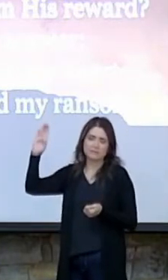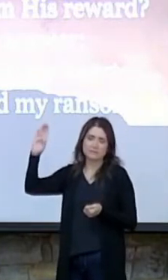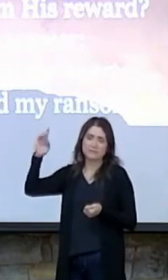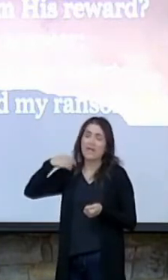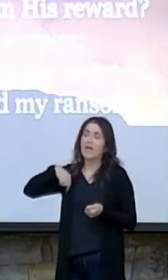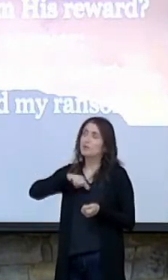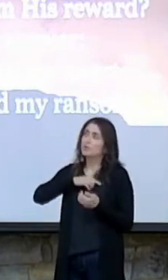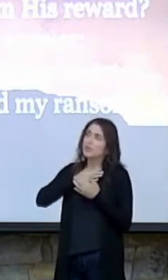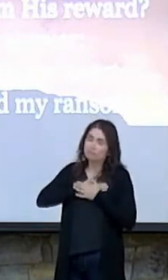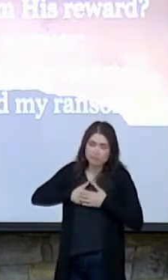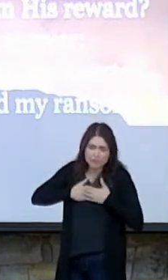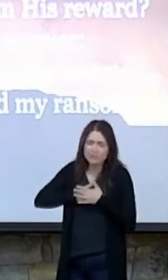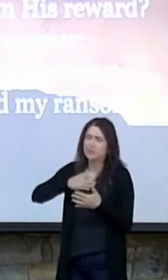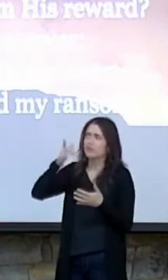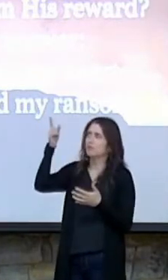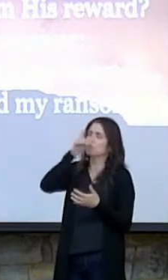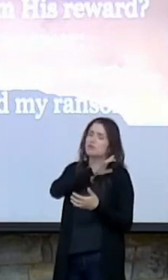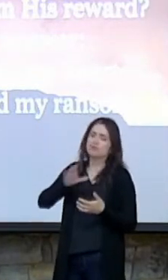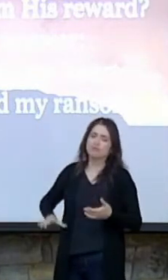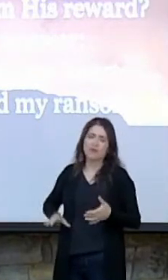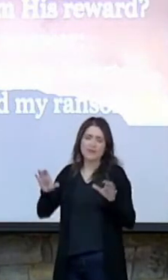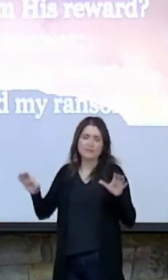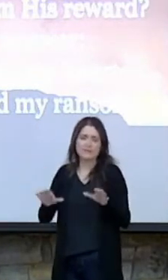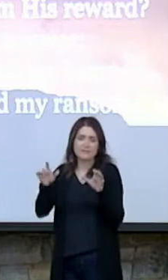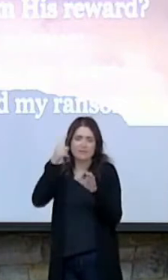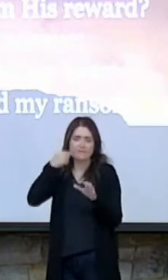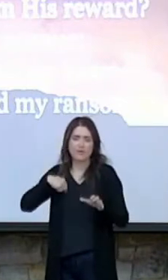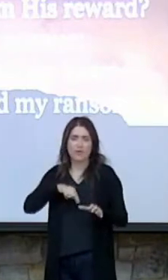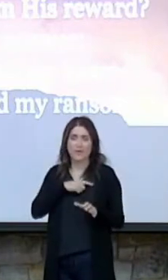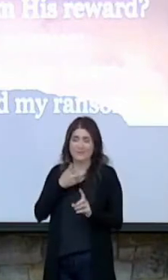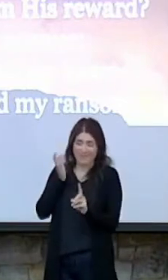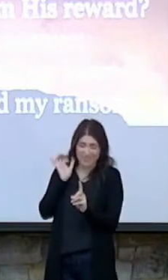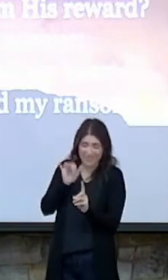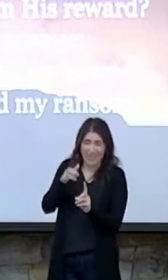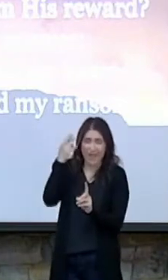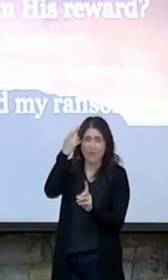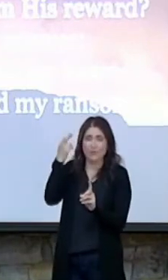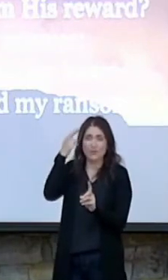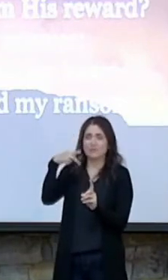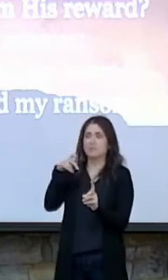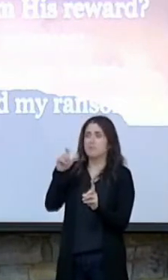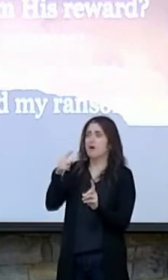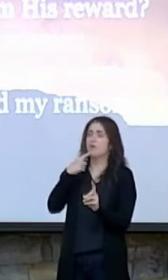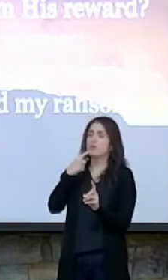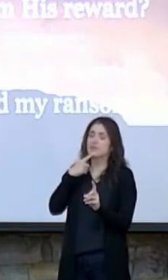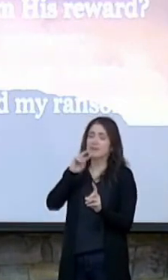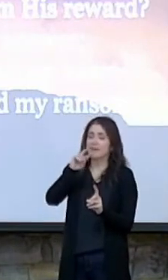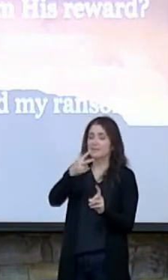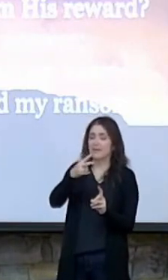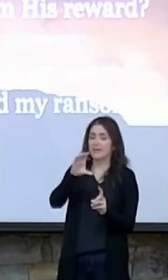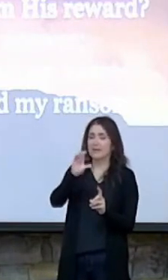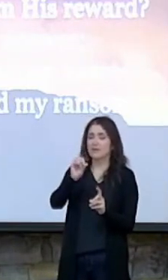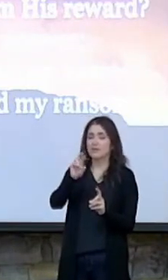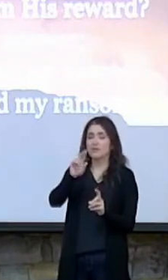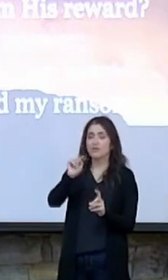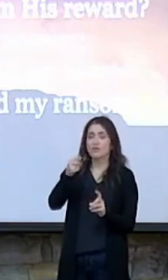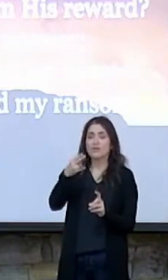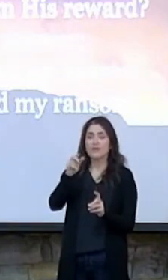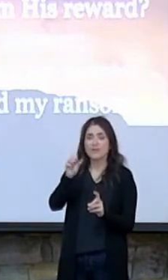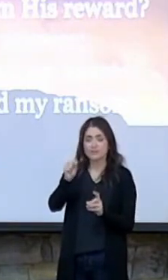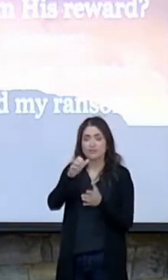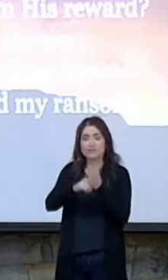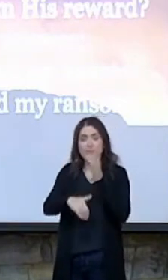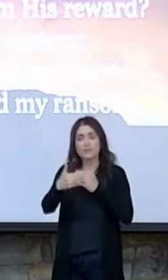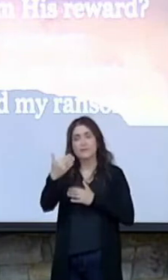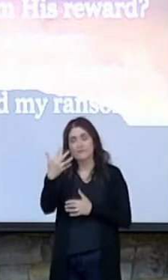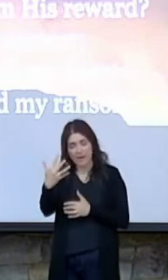appreciate what Christ has done for us. And because of that, Paul would say in 2 Corinthians chapter 5 and verse 14 that